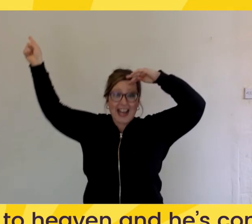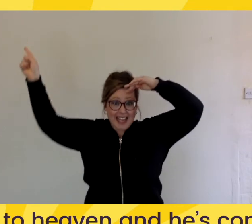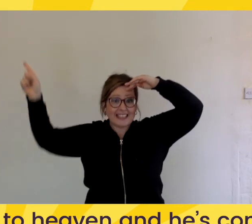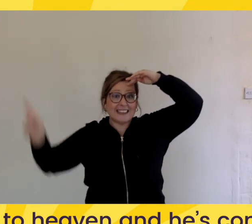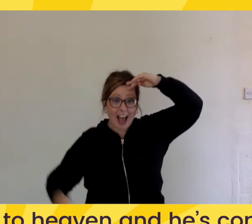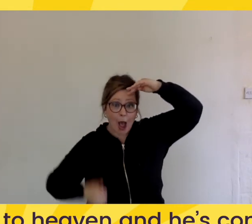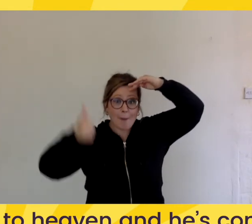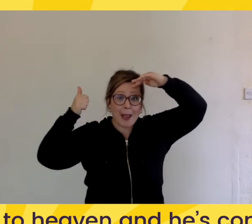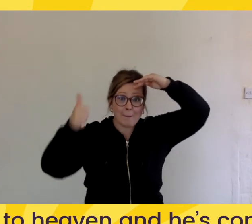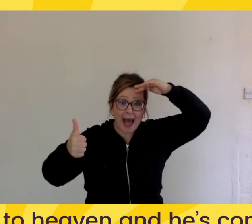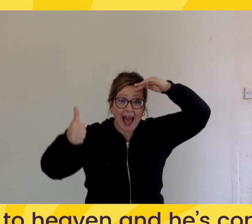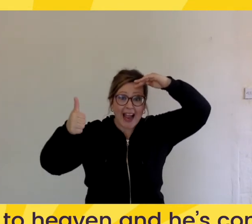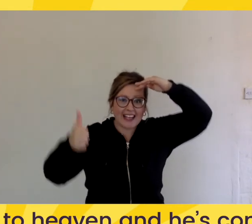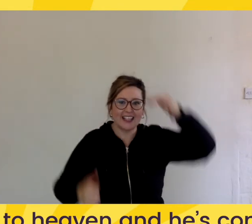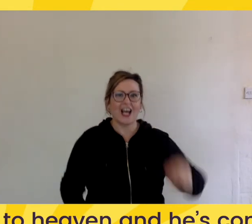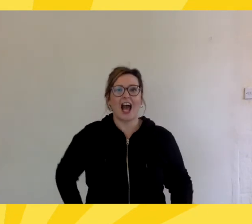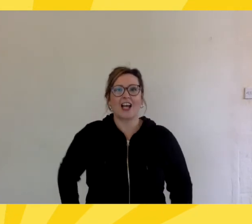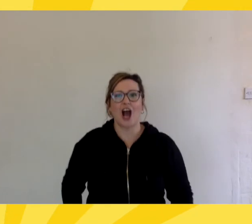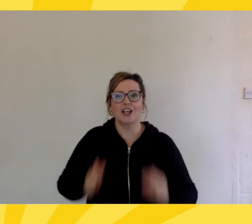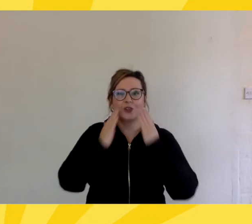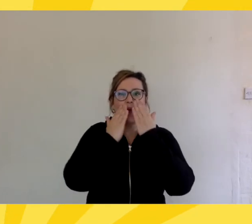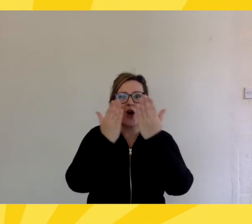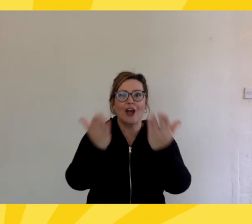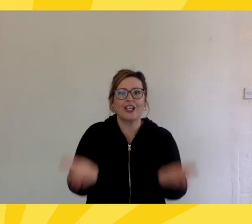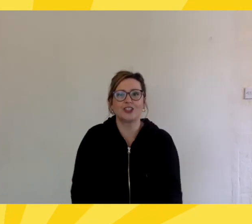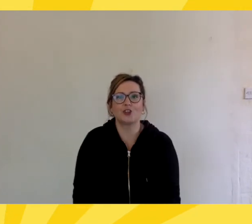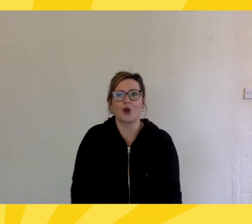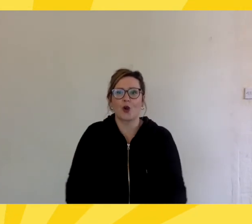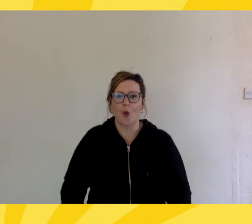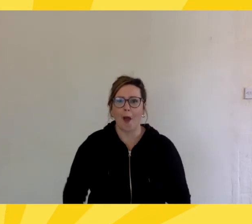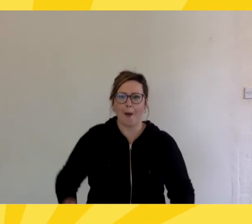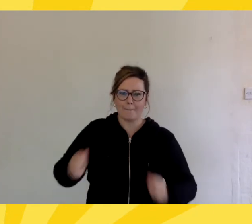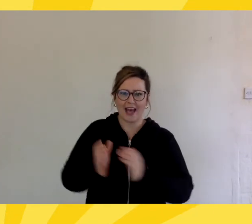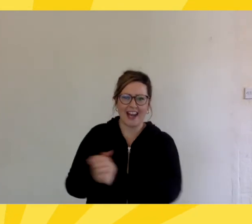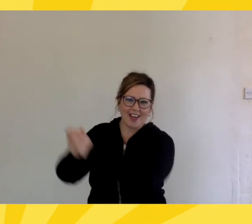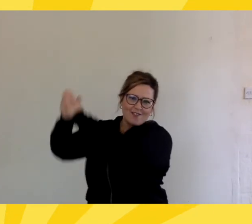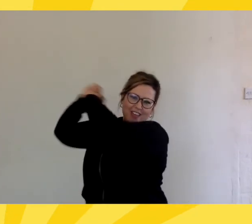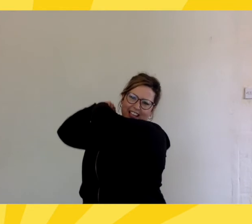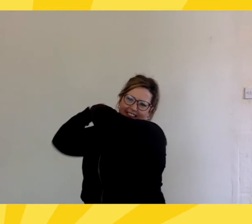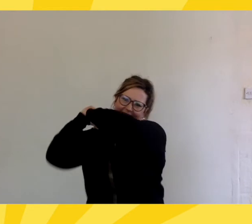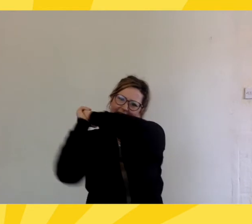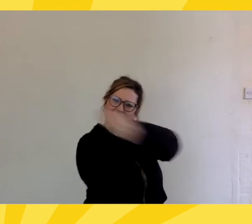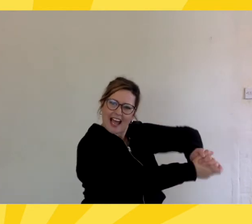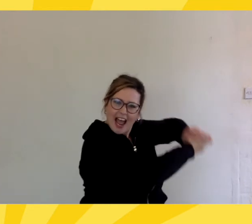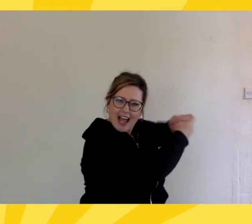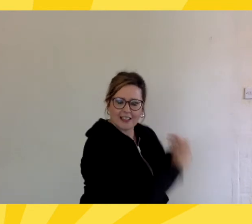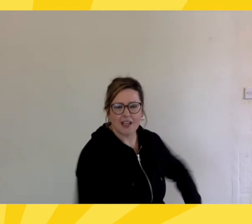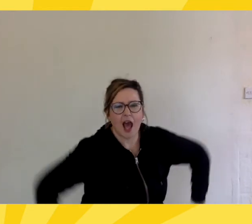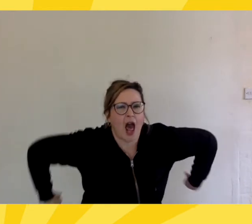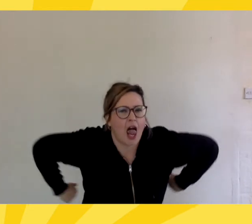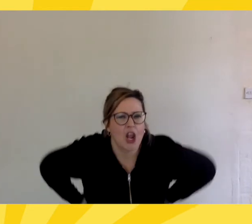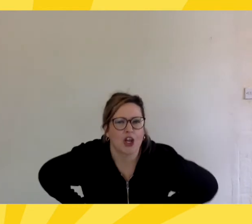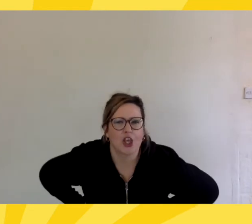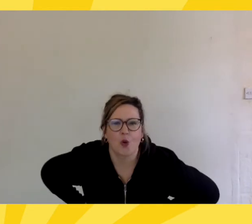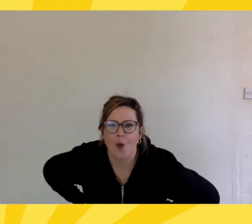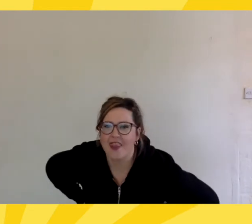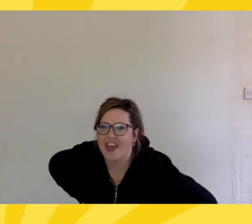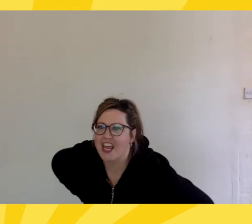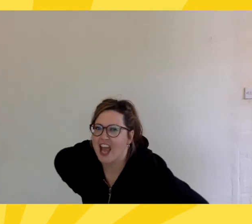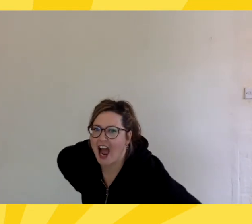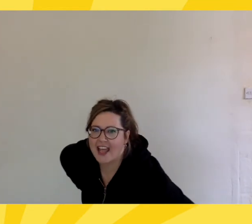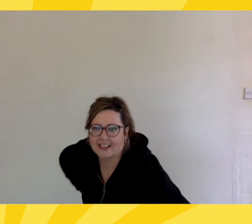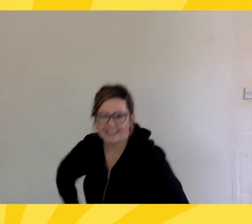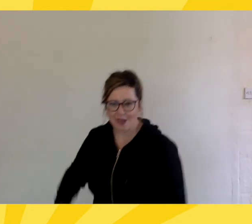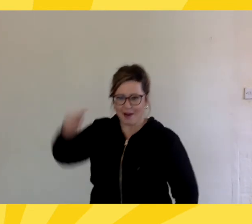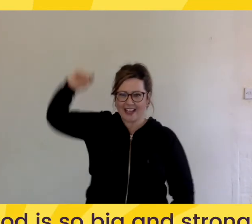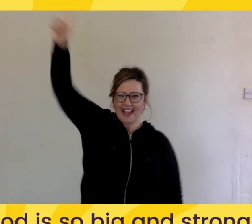and He's coming back My God's word is true But if it's attacked, I'll look you in